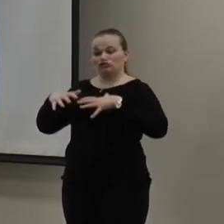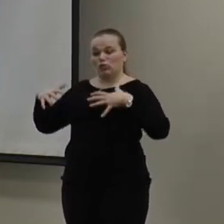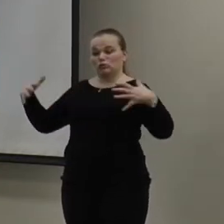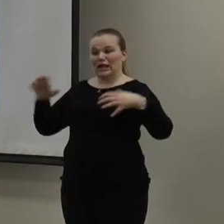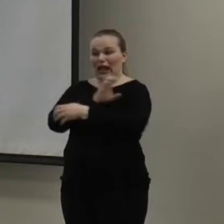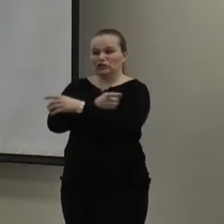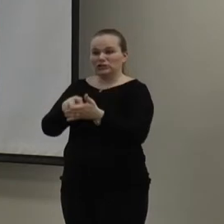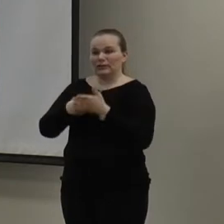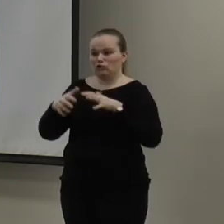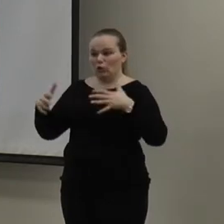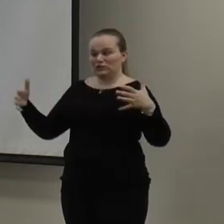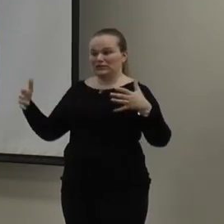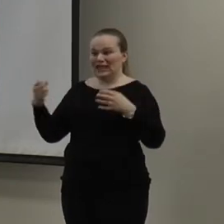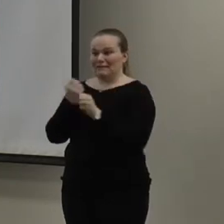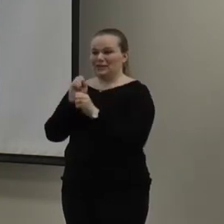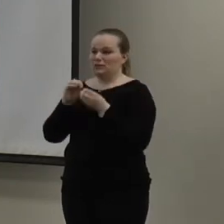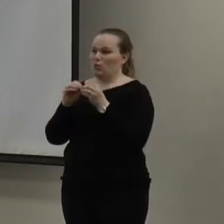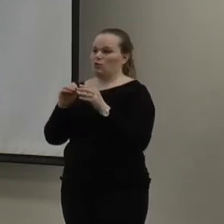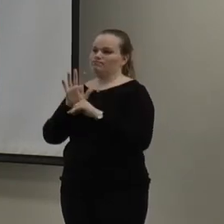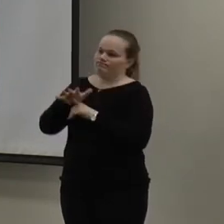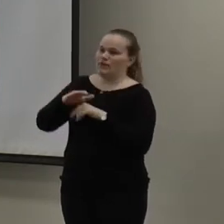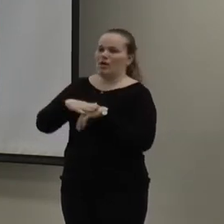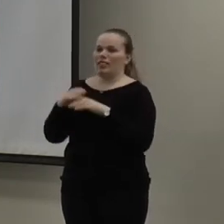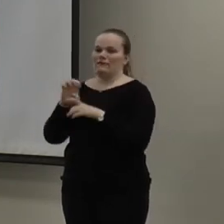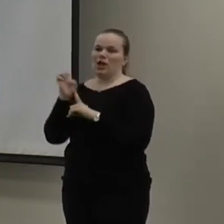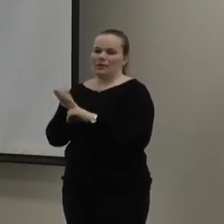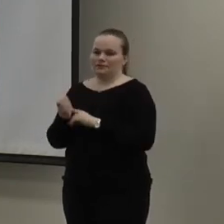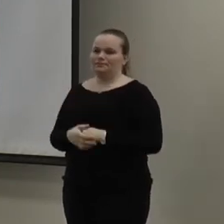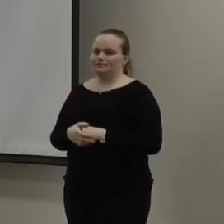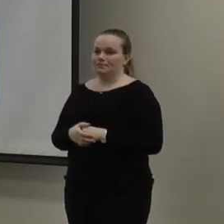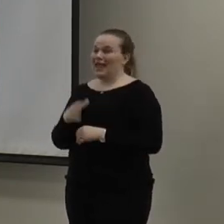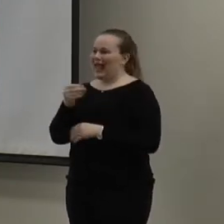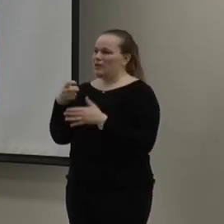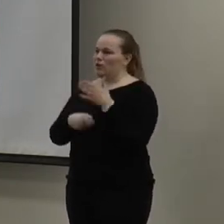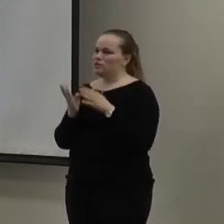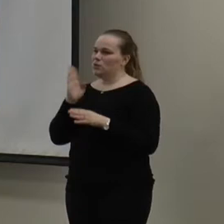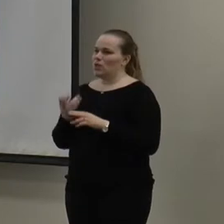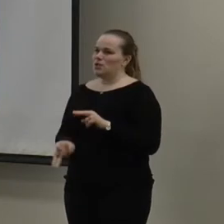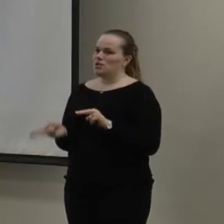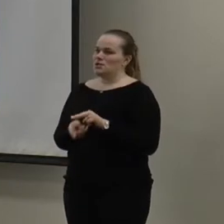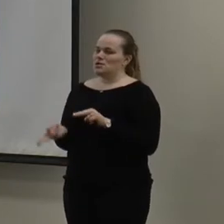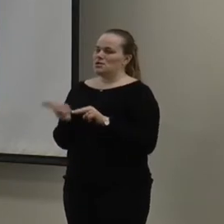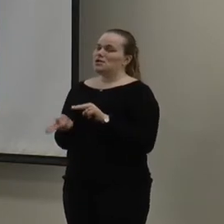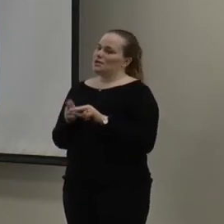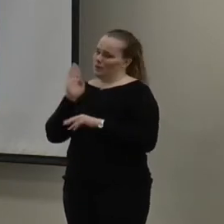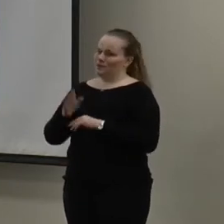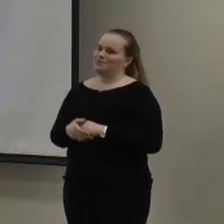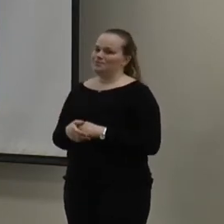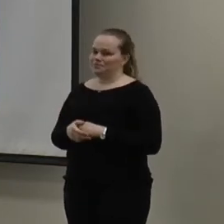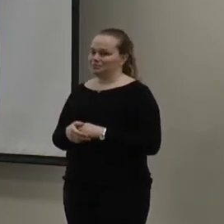grows, it's just going to leave more and more impact on the environment. And prices are then going to continue to increase.